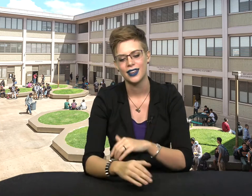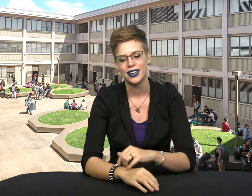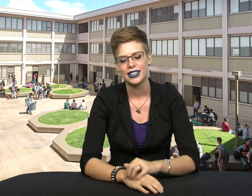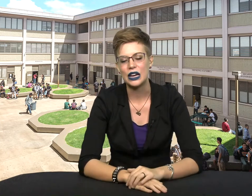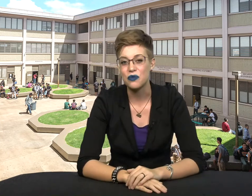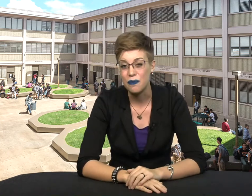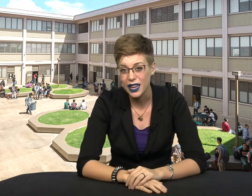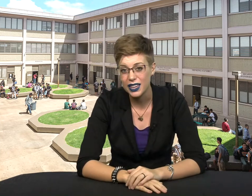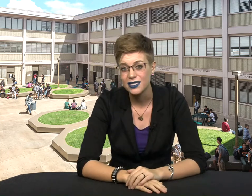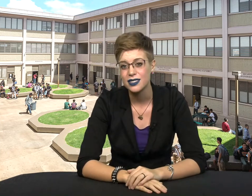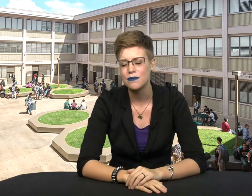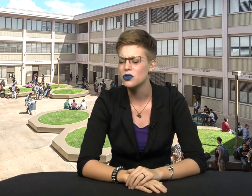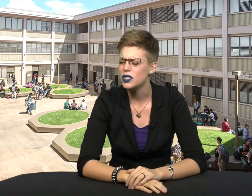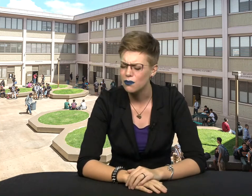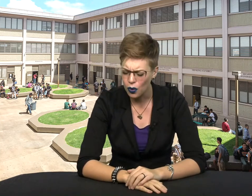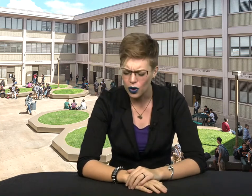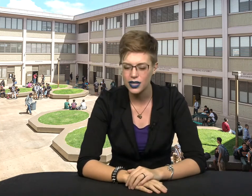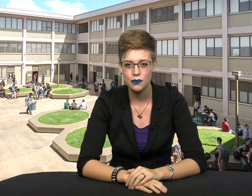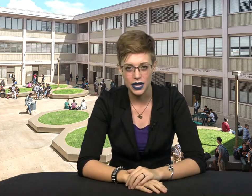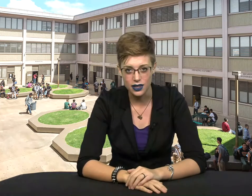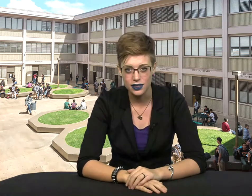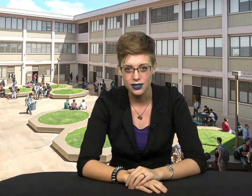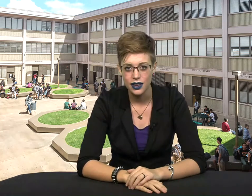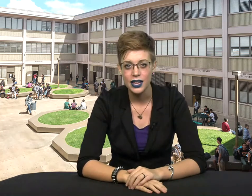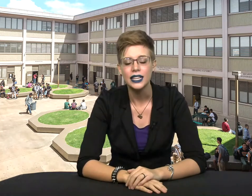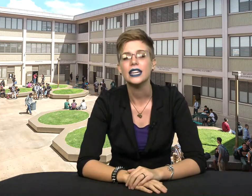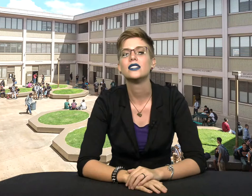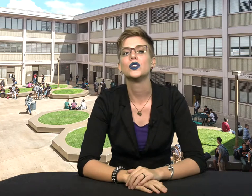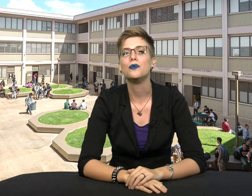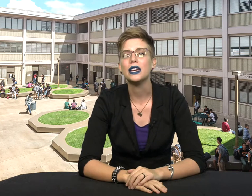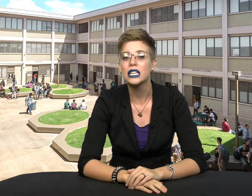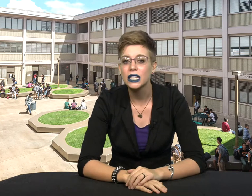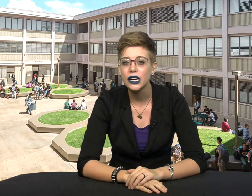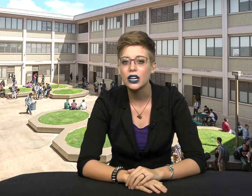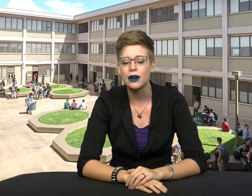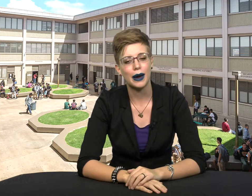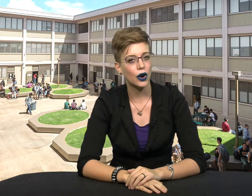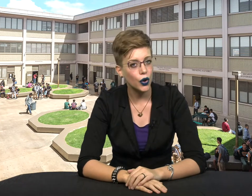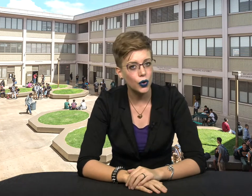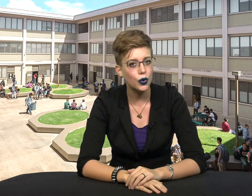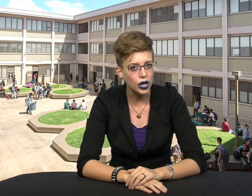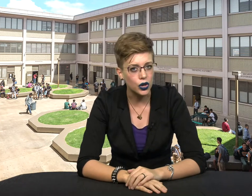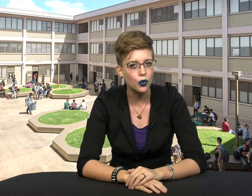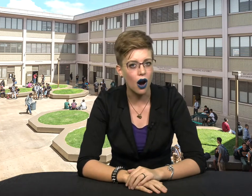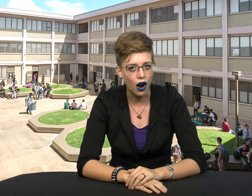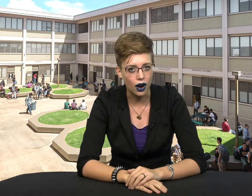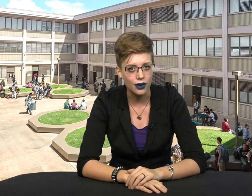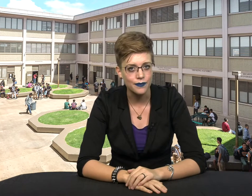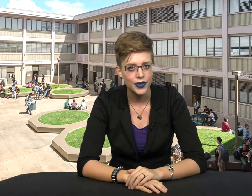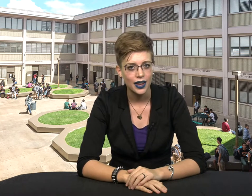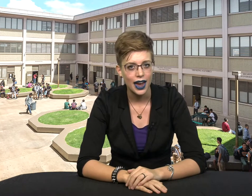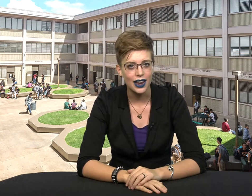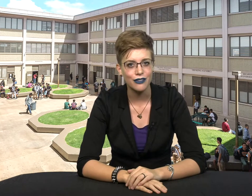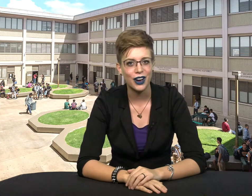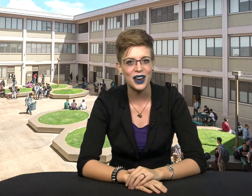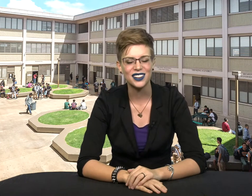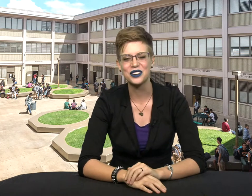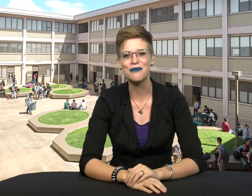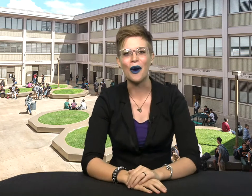Now, the biggest, most important piece is to be clear about who you are. And I've got a little poem